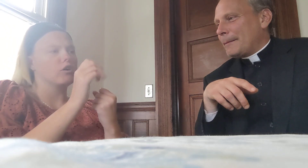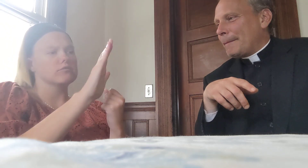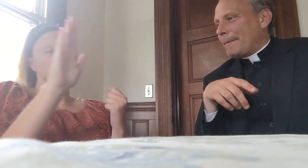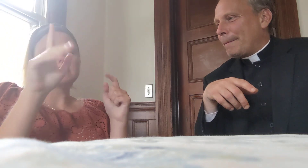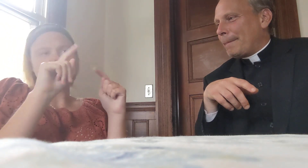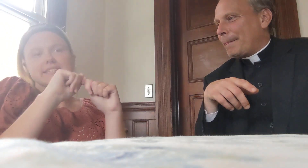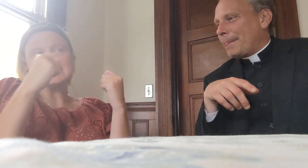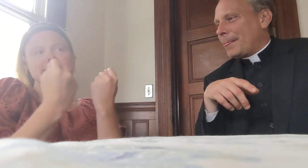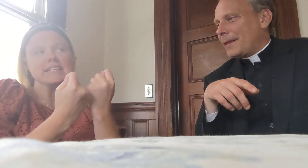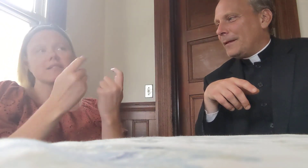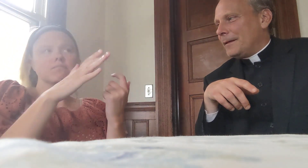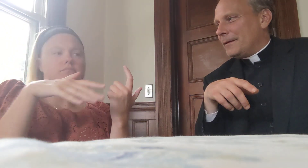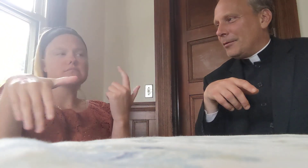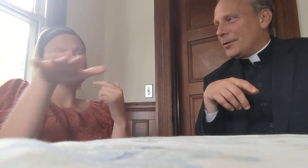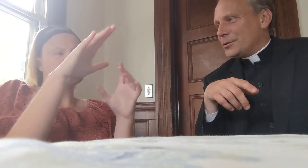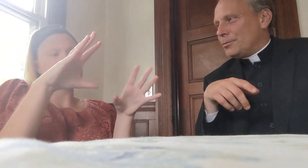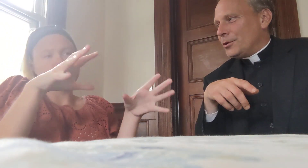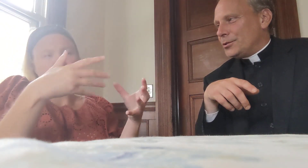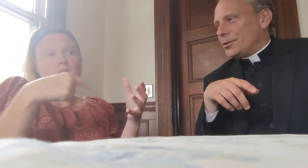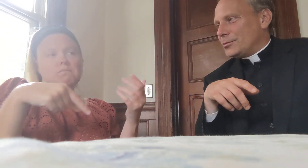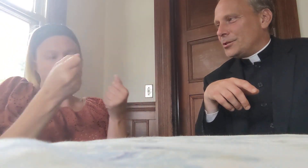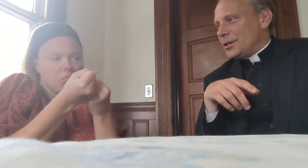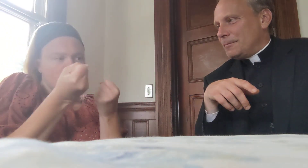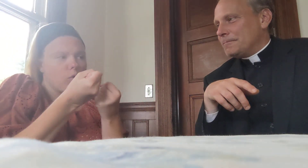we all support each other as a team,